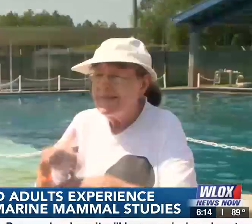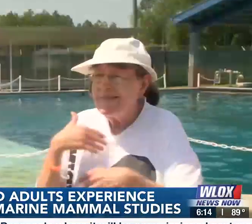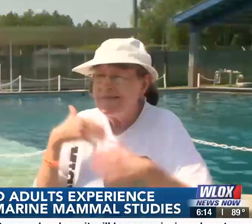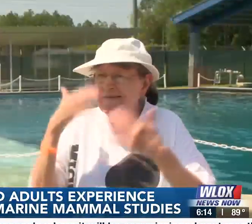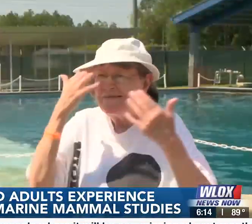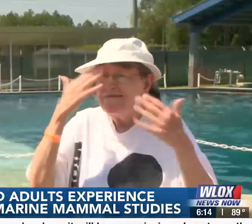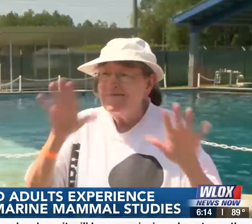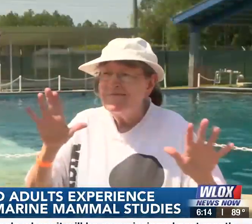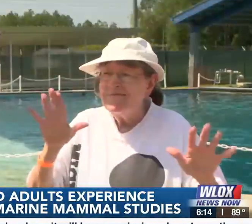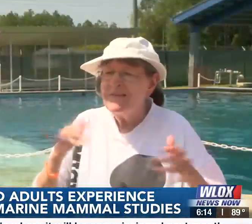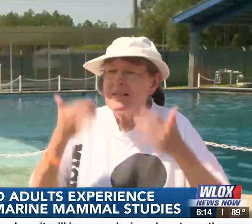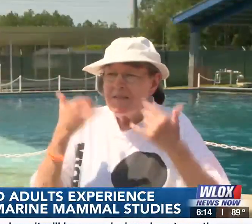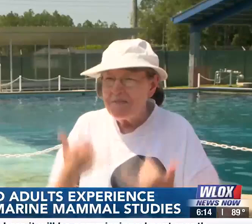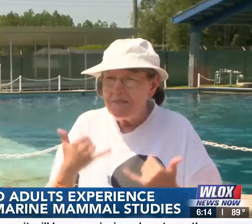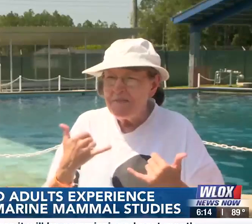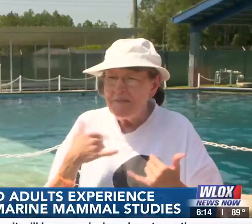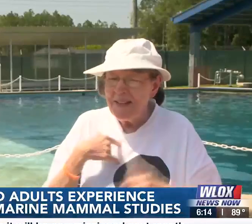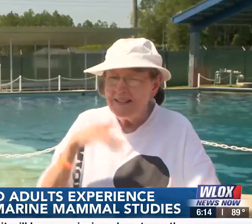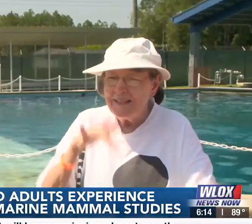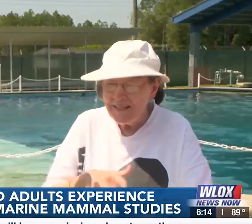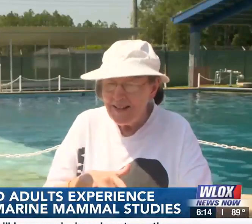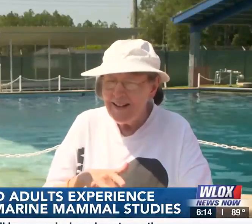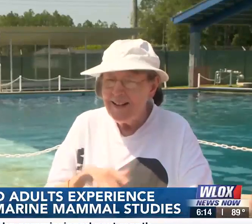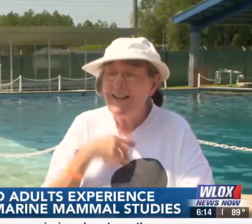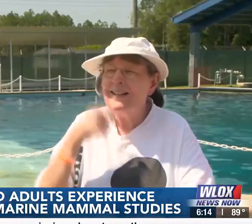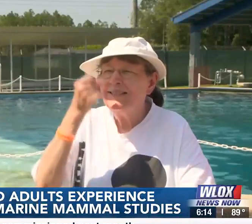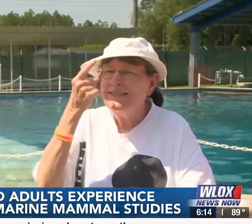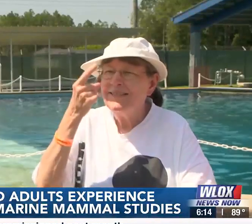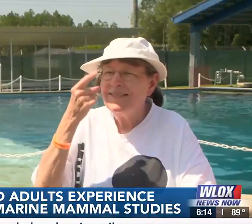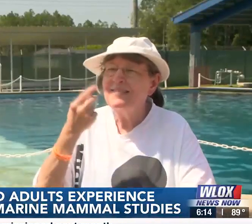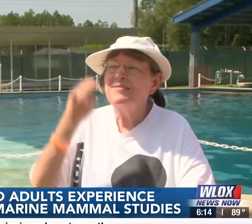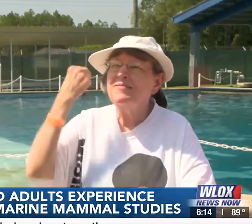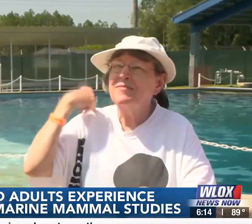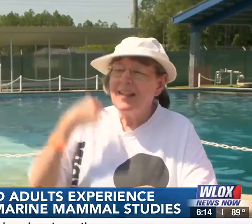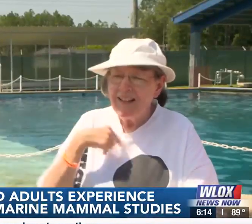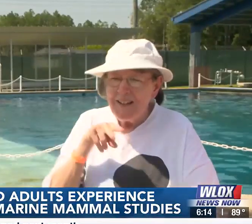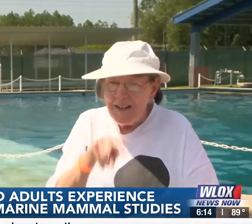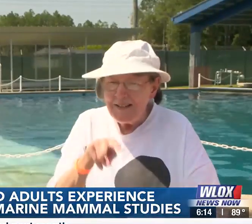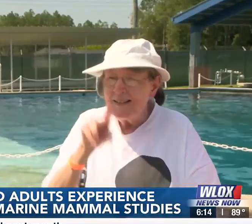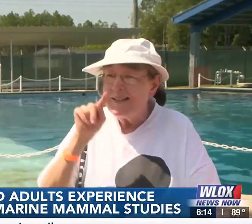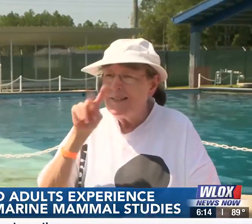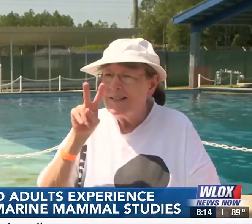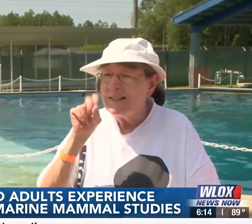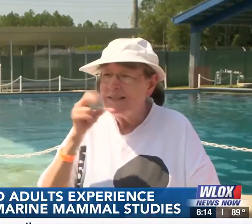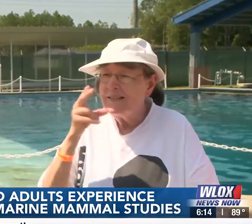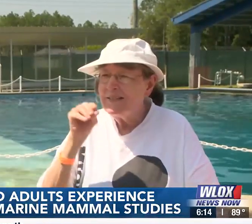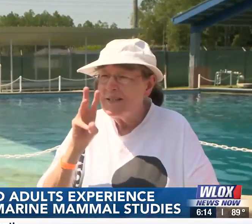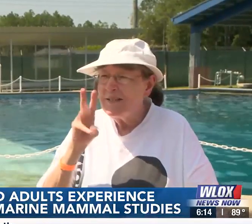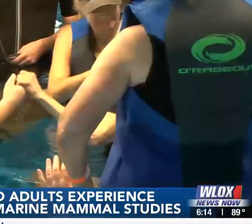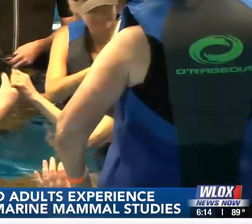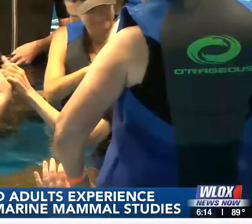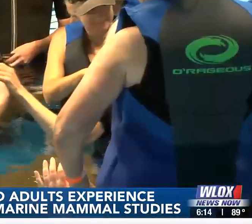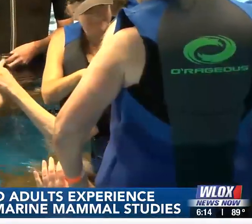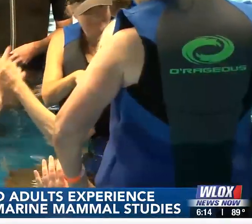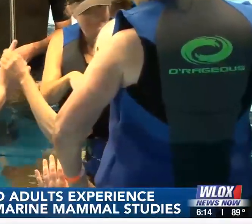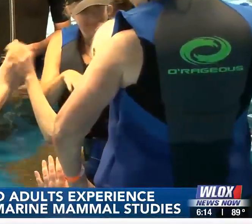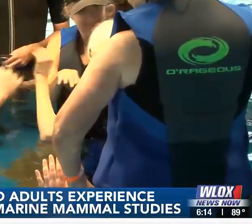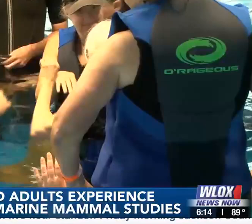and I never felt them. So today, I was able to touch them, and now I'll have this memory. Being able to interact with the